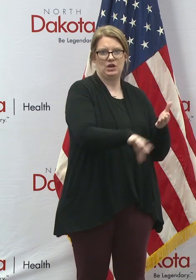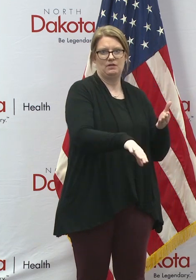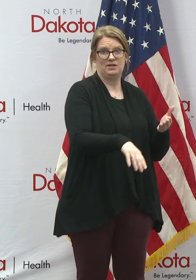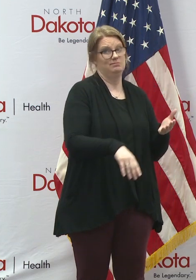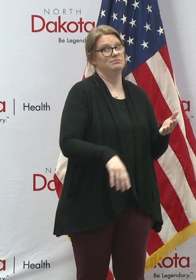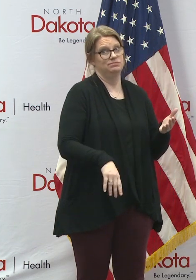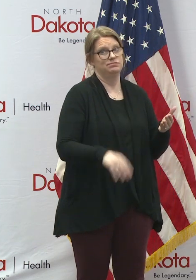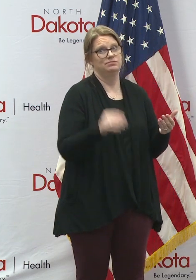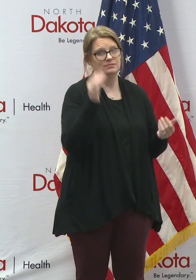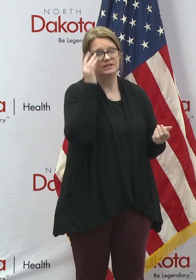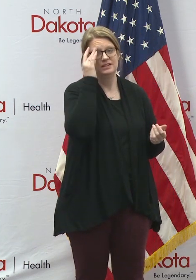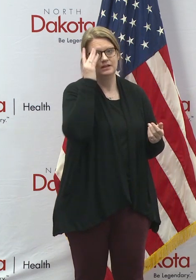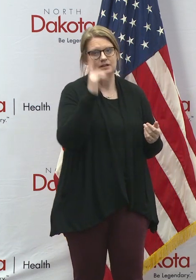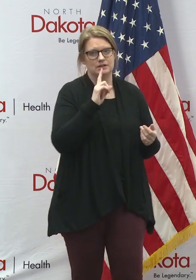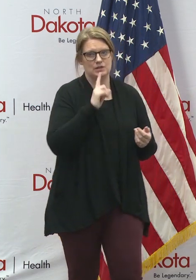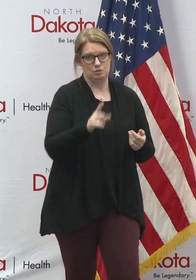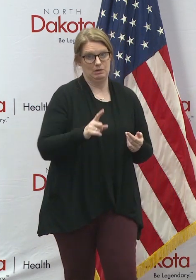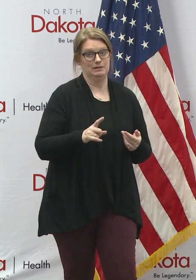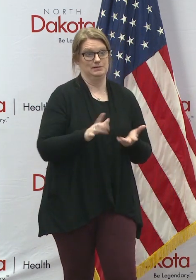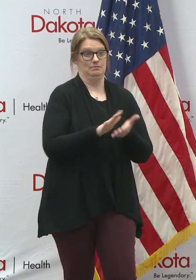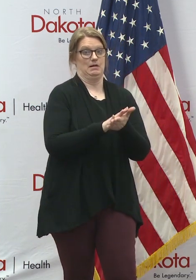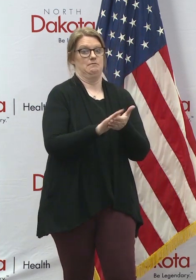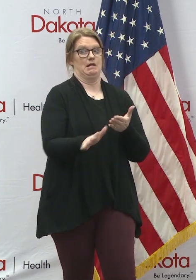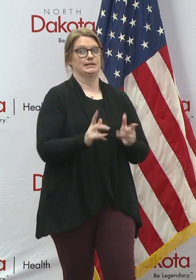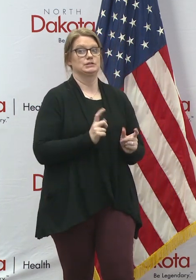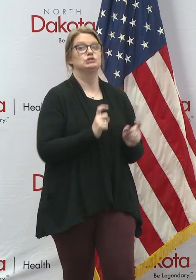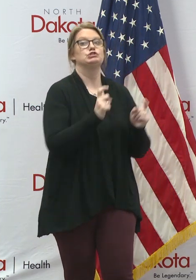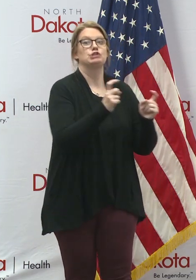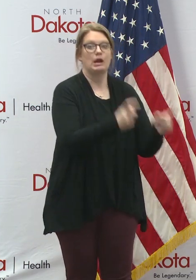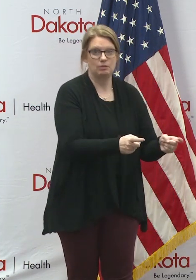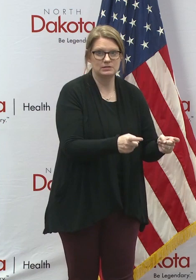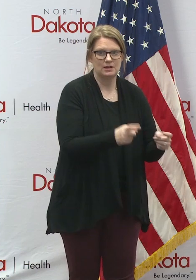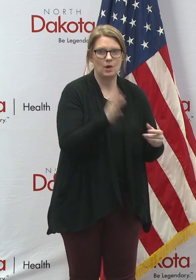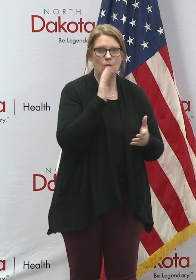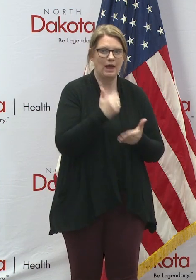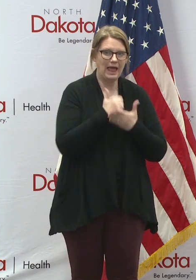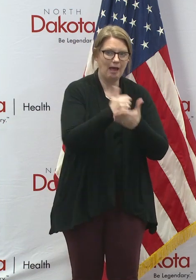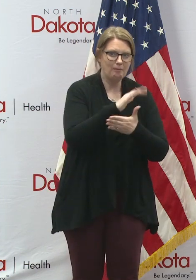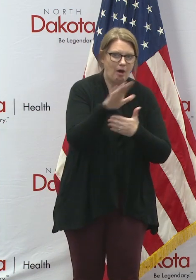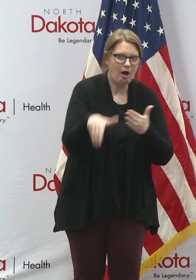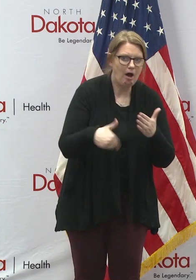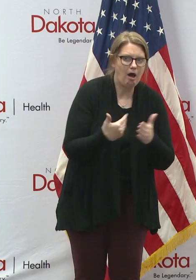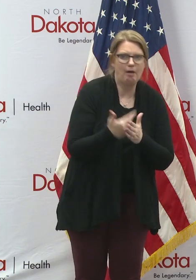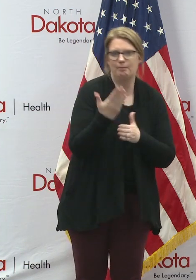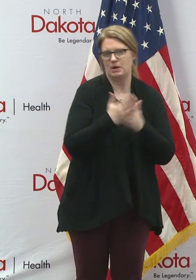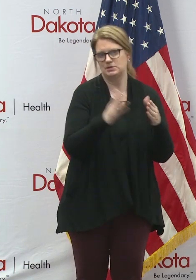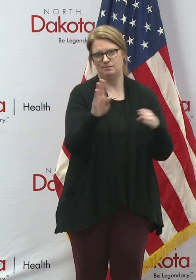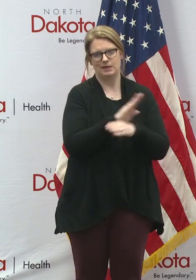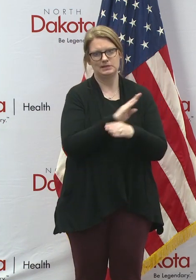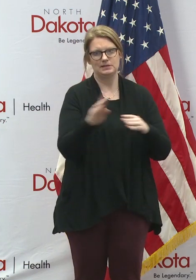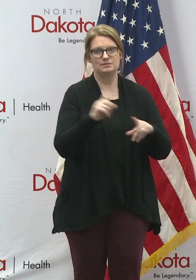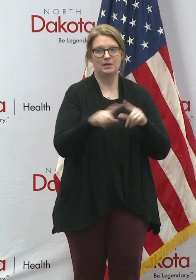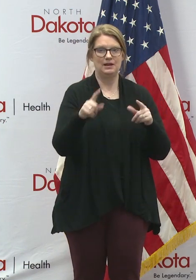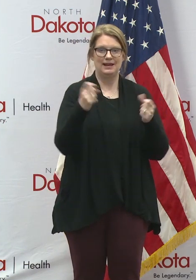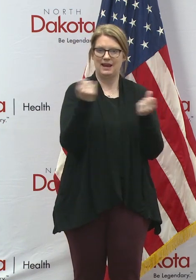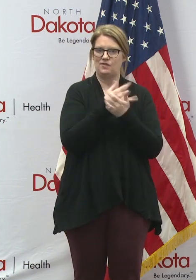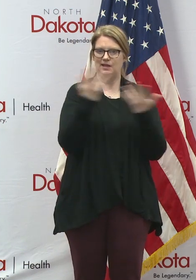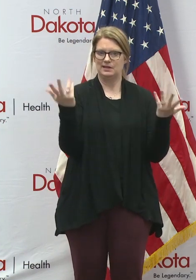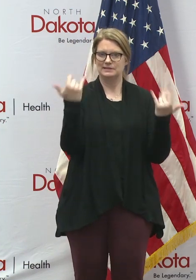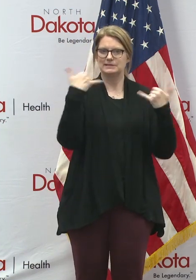you know, generous elements that are in here that could help all sectors. But of course, that's all up in the air because none of it's been passed yet.